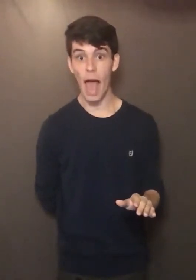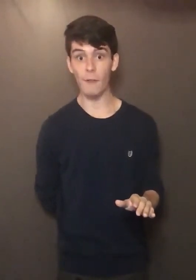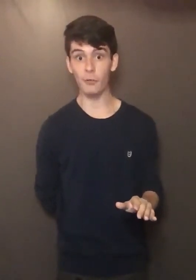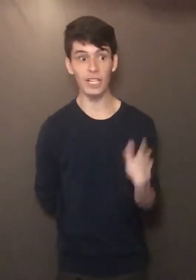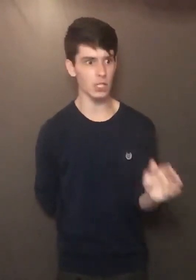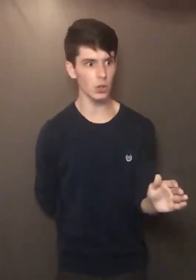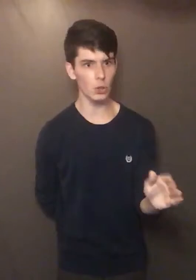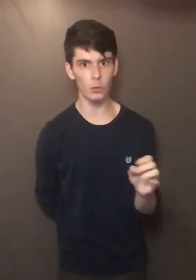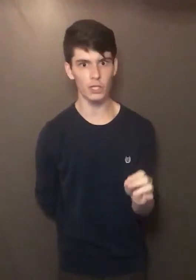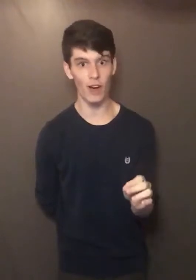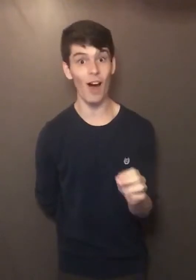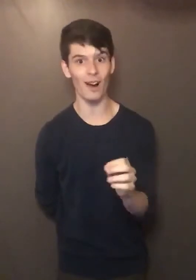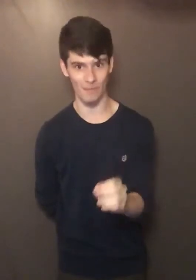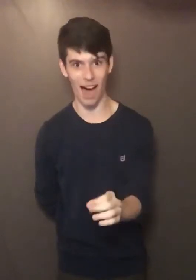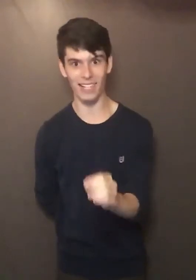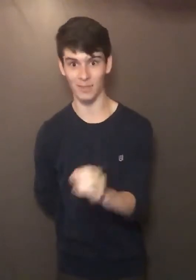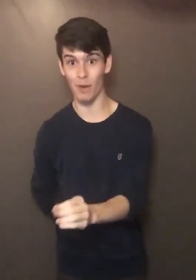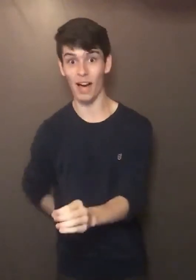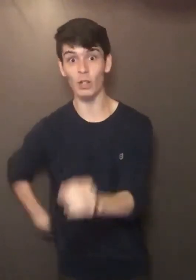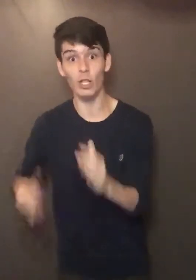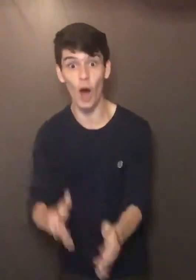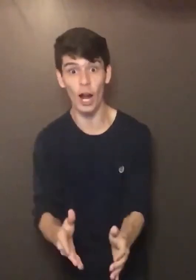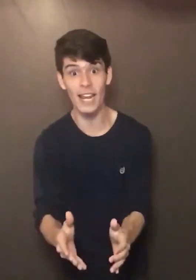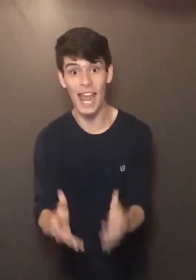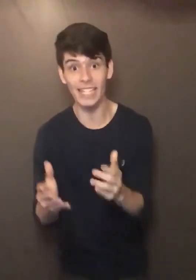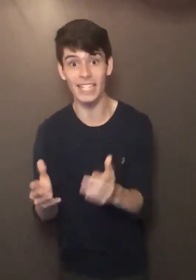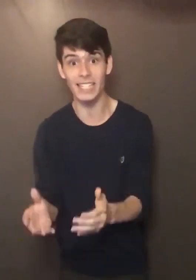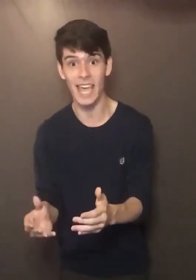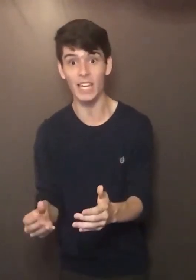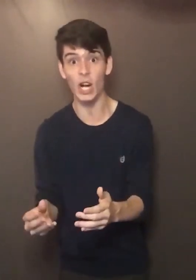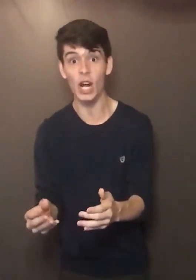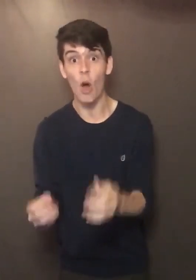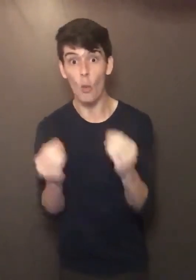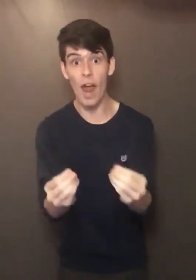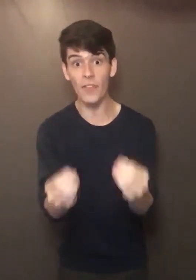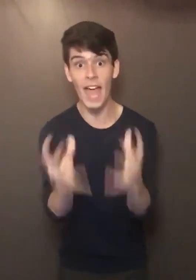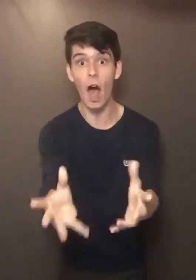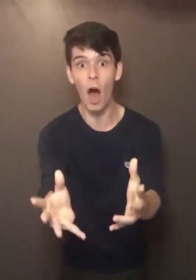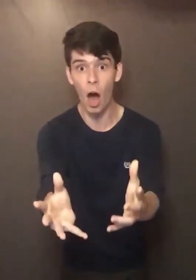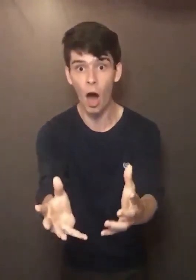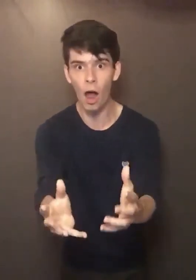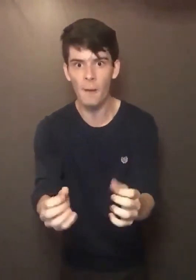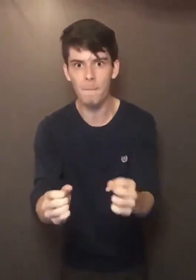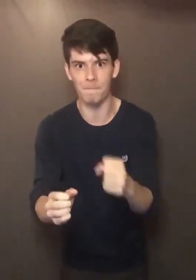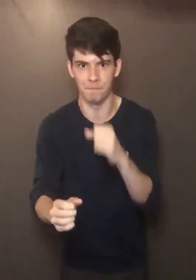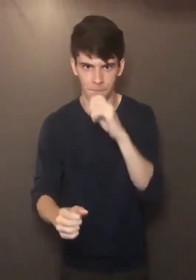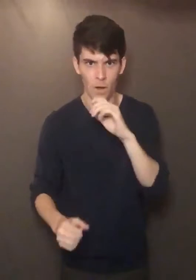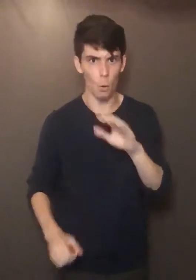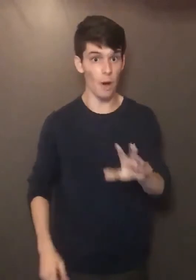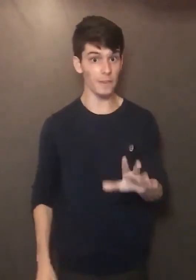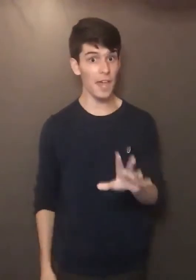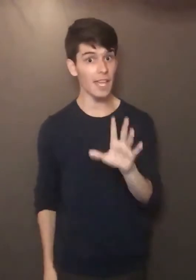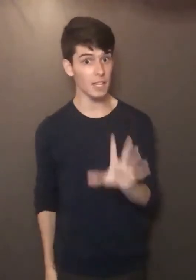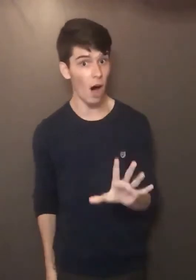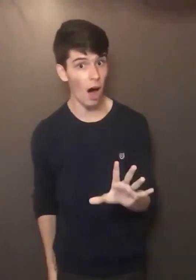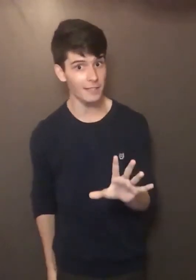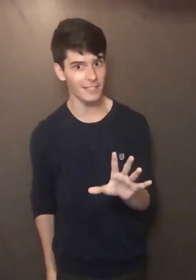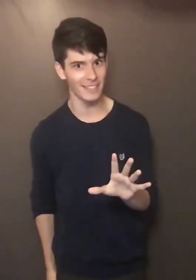Every tube, jar, box, bottle, carton, and container, where they are. What they cost,